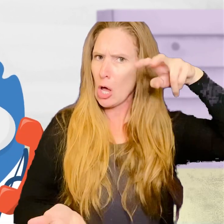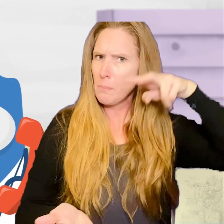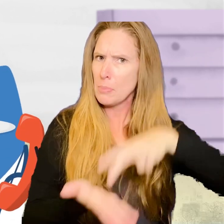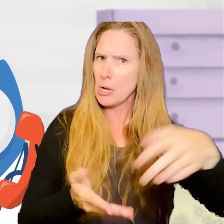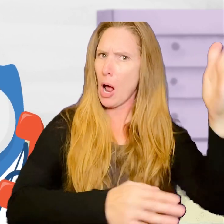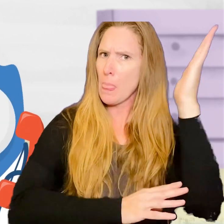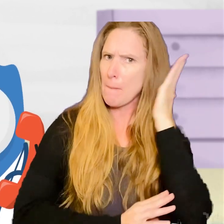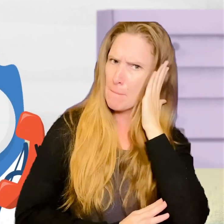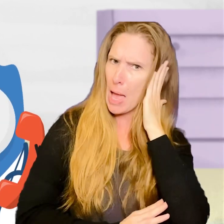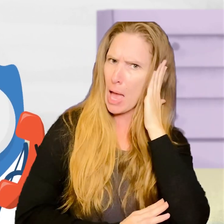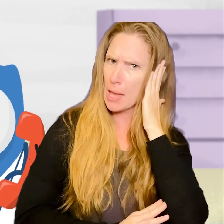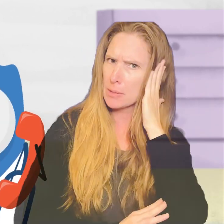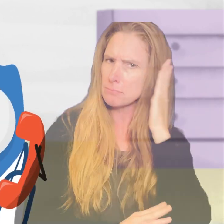jumping on the bed